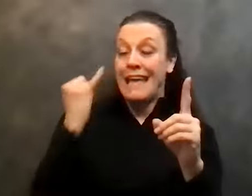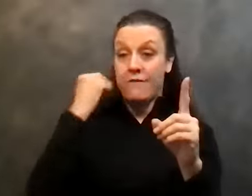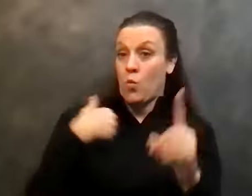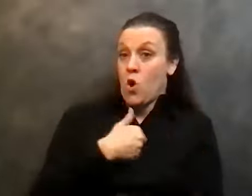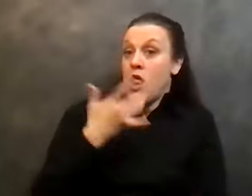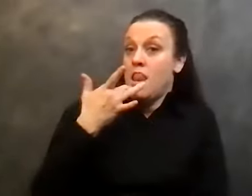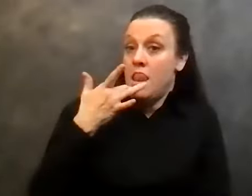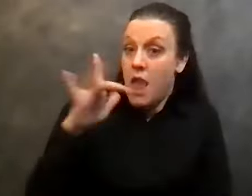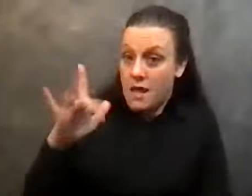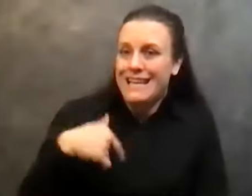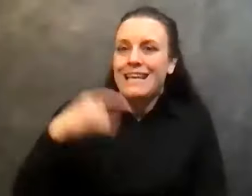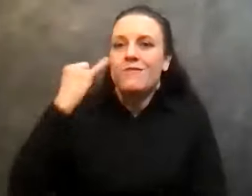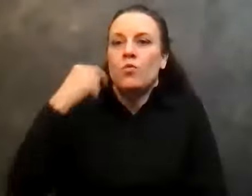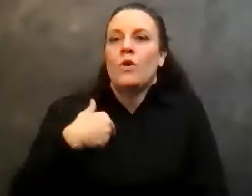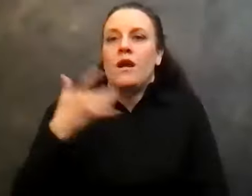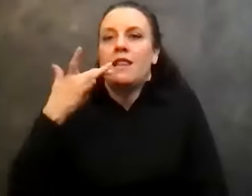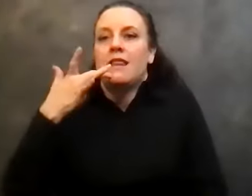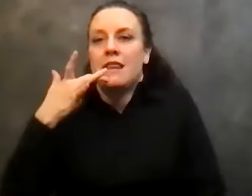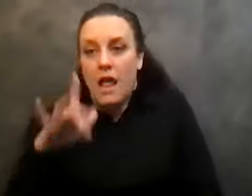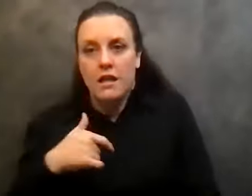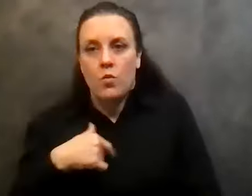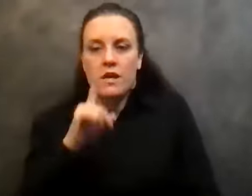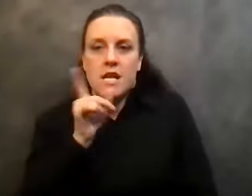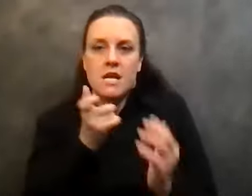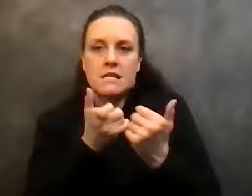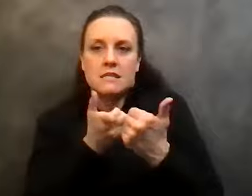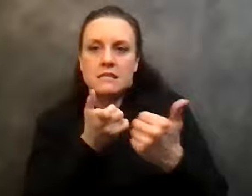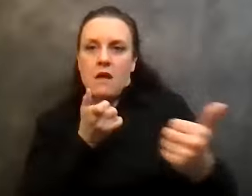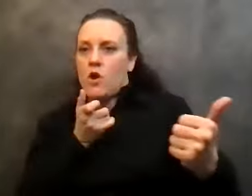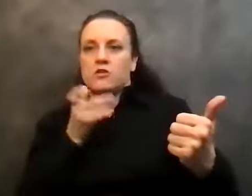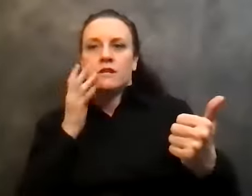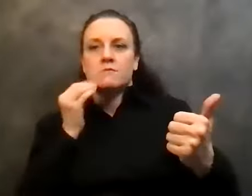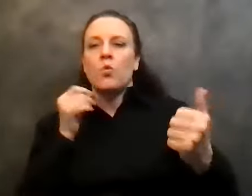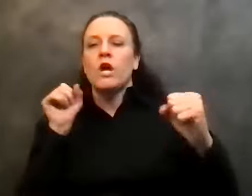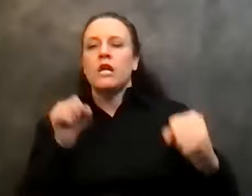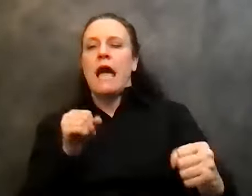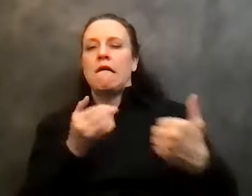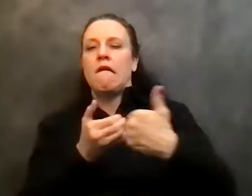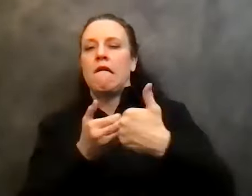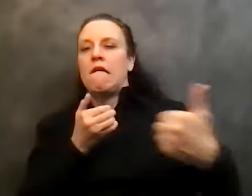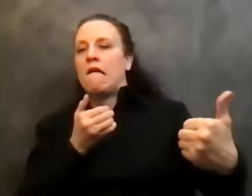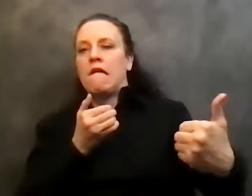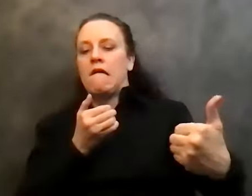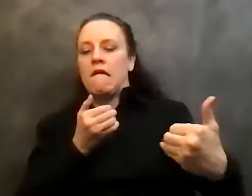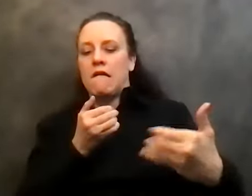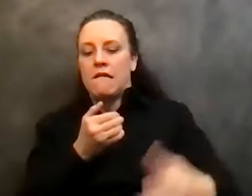if we're lucky, we get a separation experience. If we're lucky, we become willing to maybe take some action,